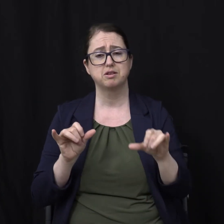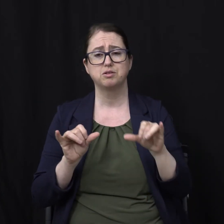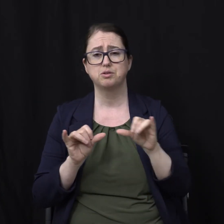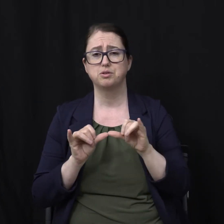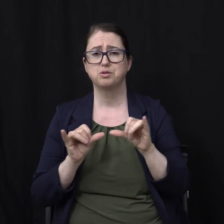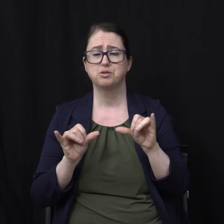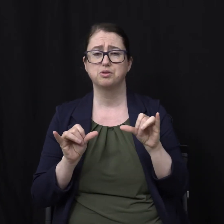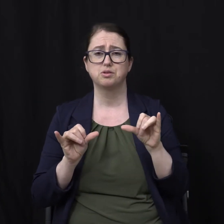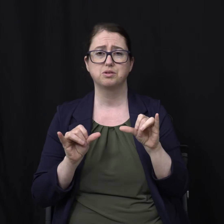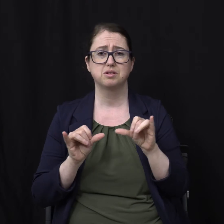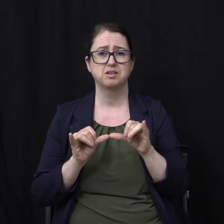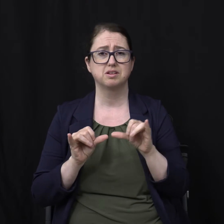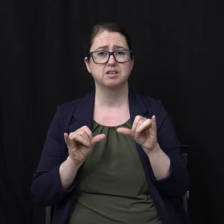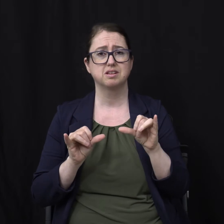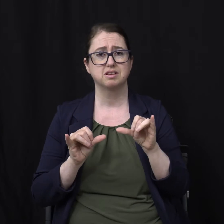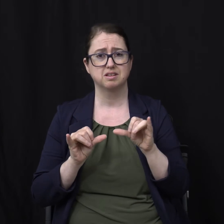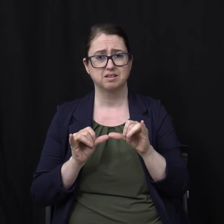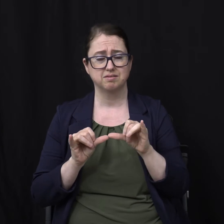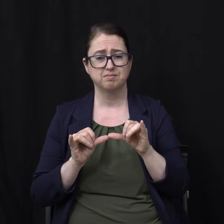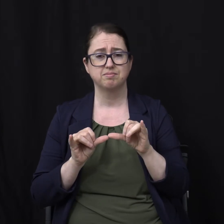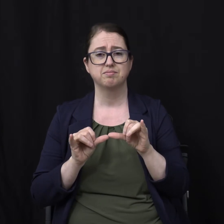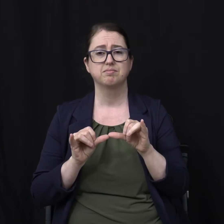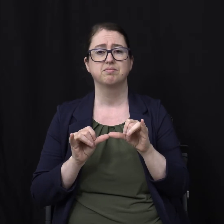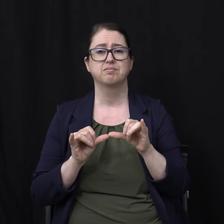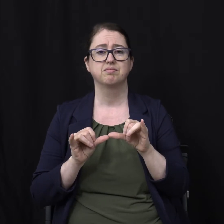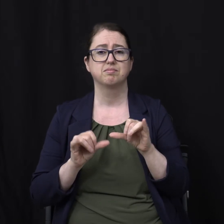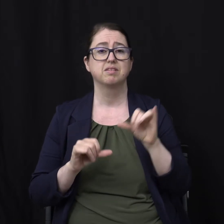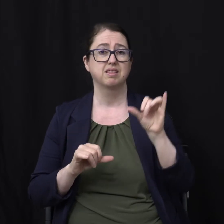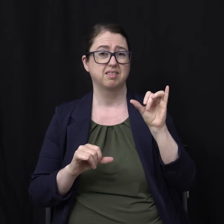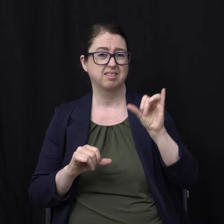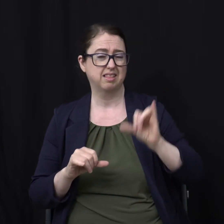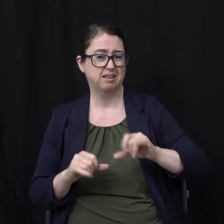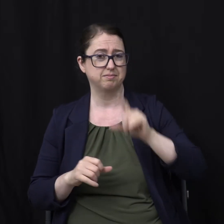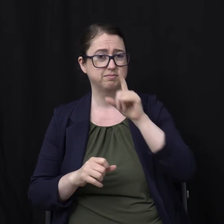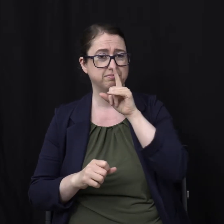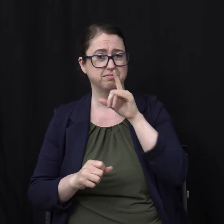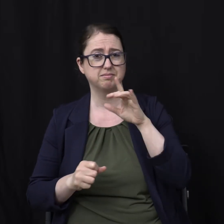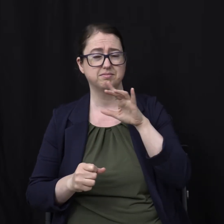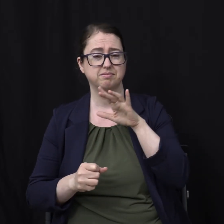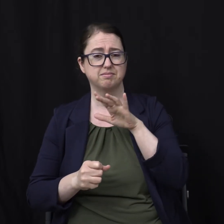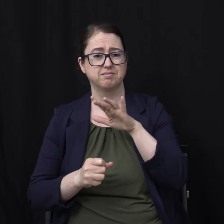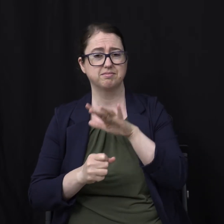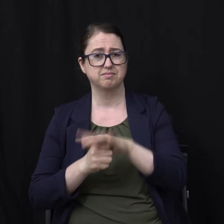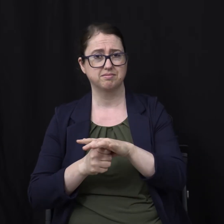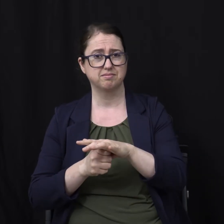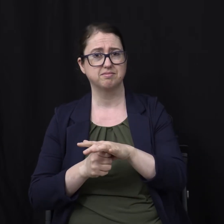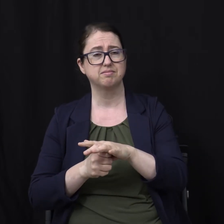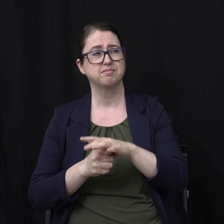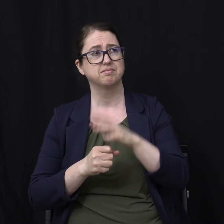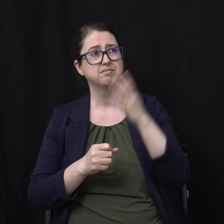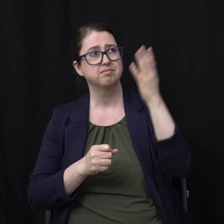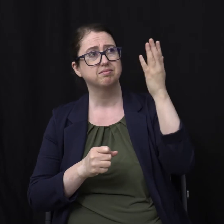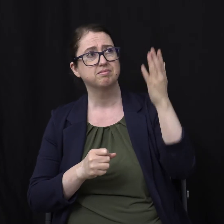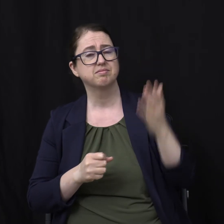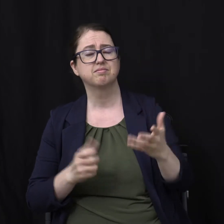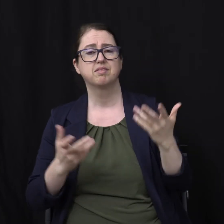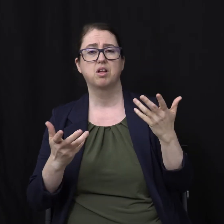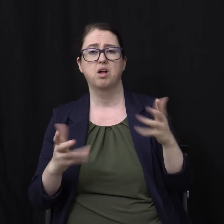Tis the pledge to me he made